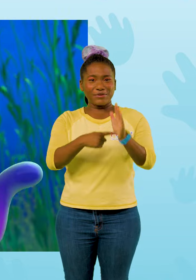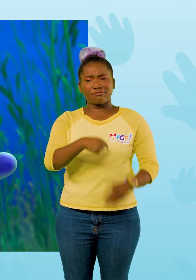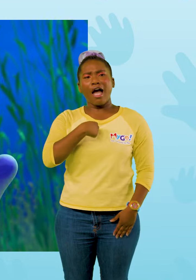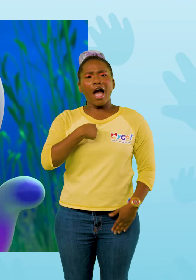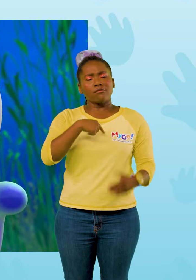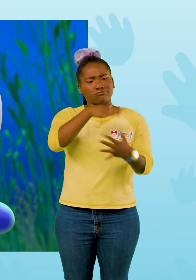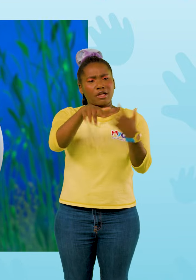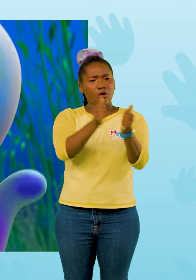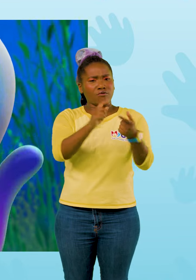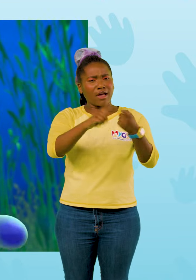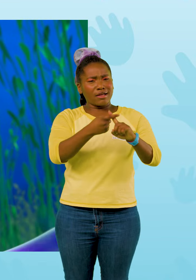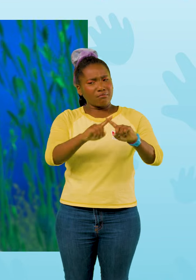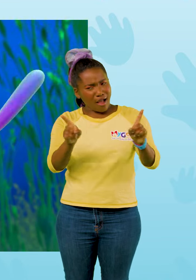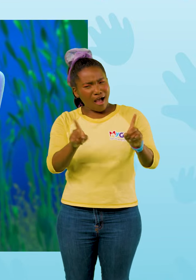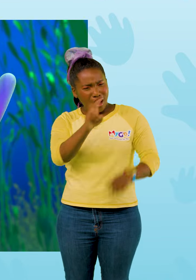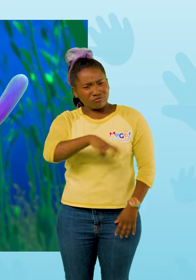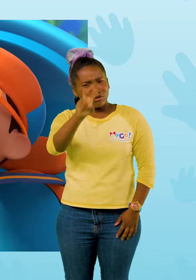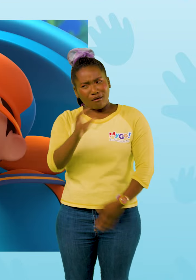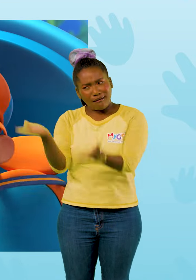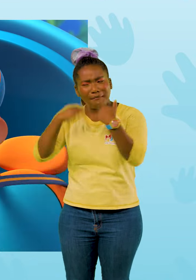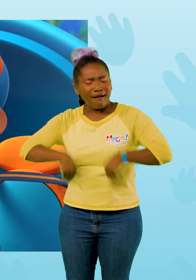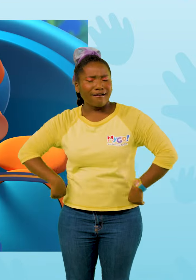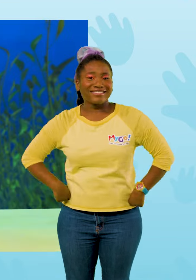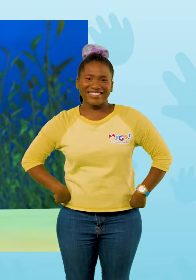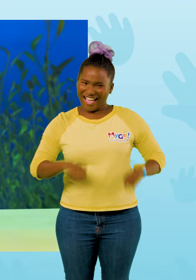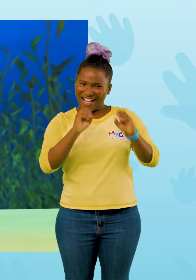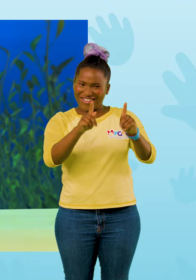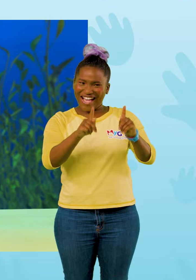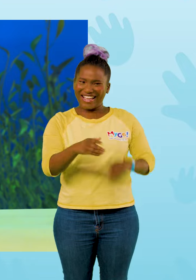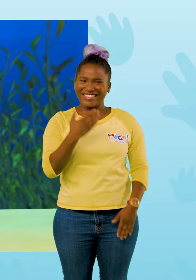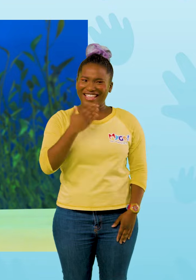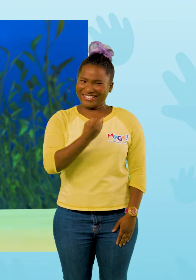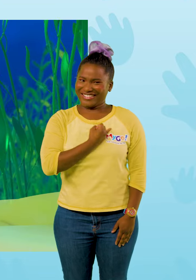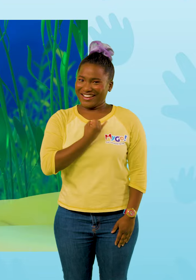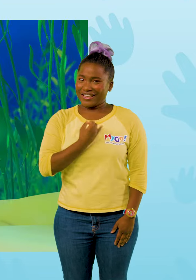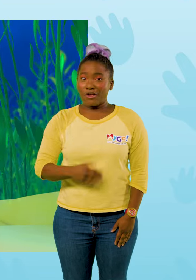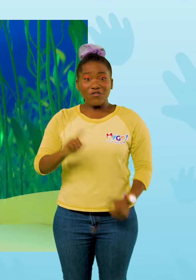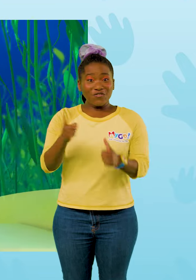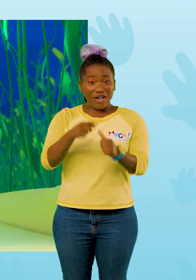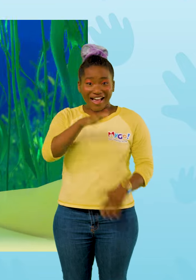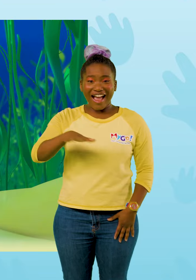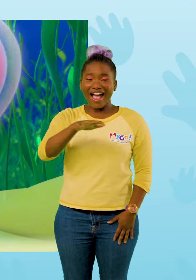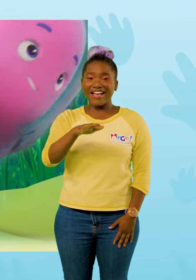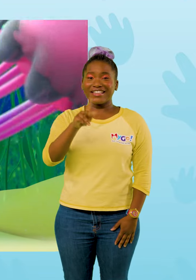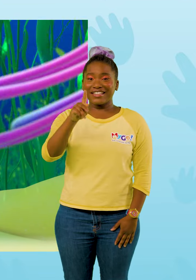my friends. I'll give you a tour along the way. All right. Thanks, Jerry. First stop, our kelp forest.